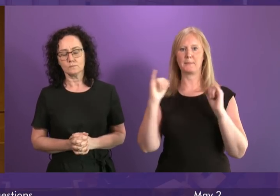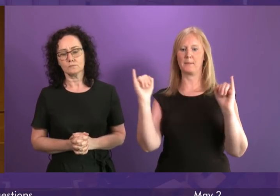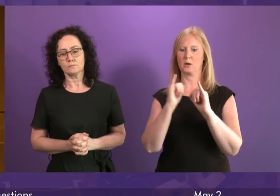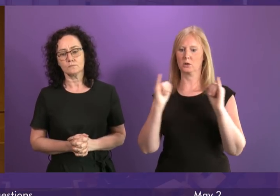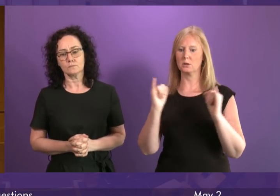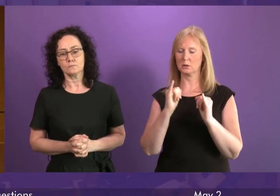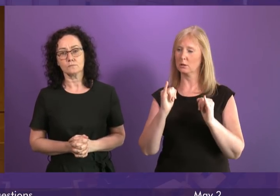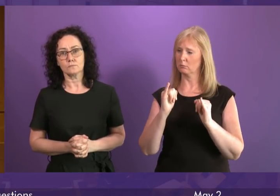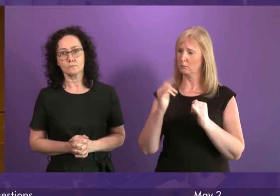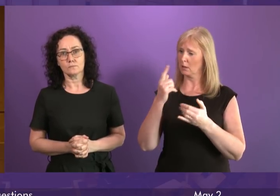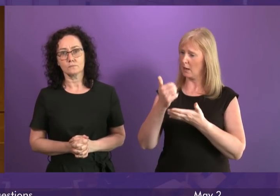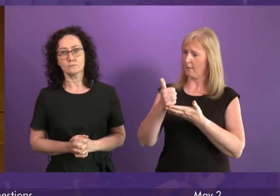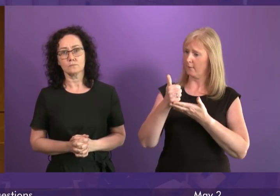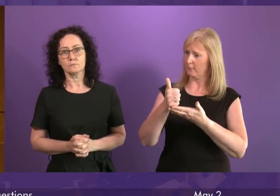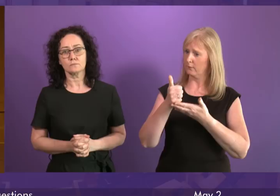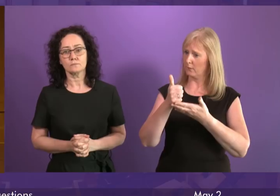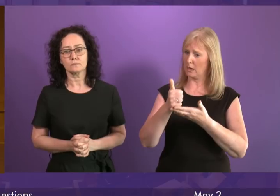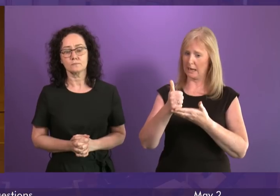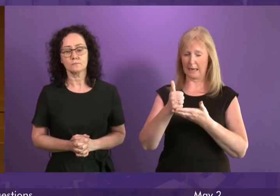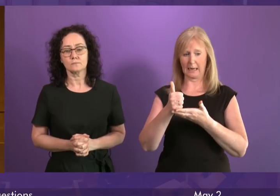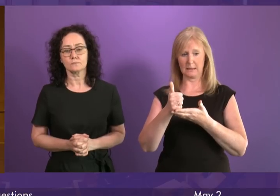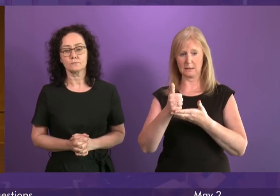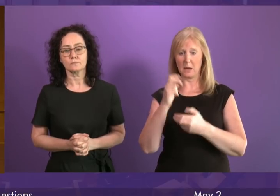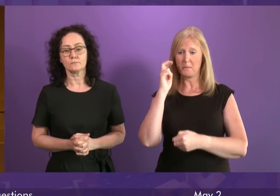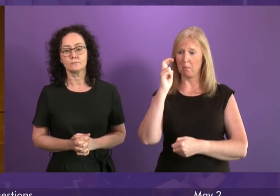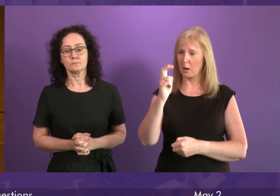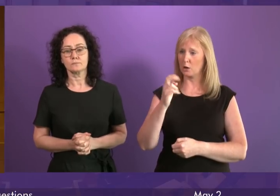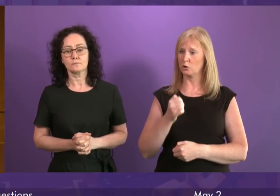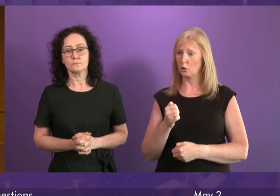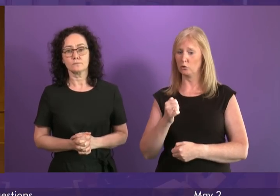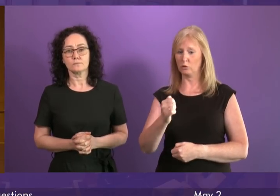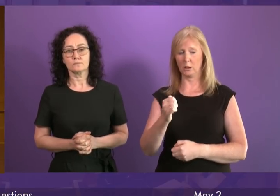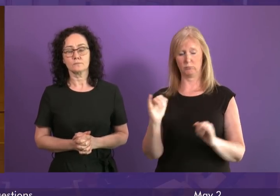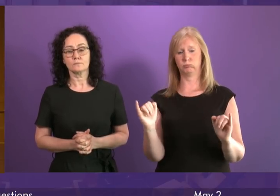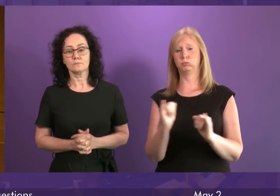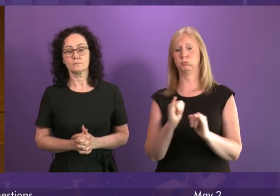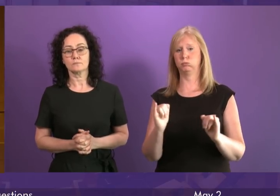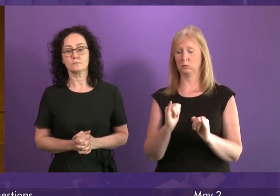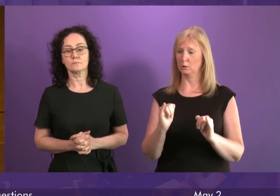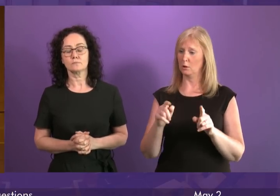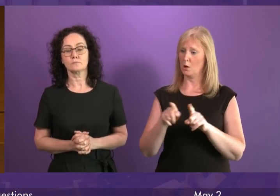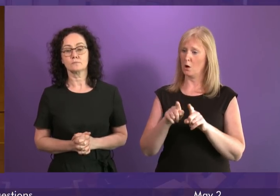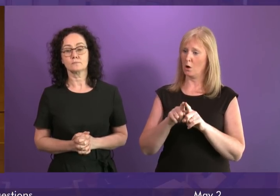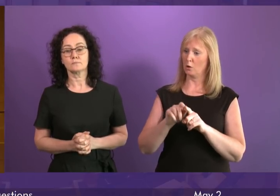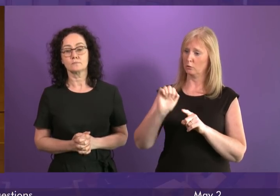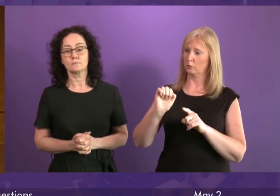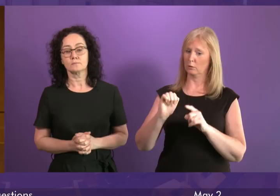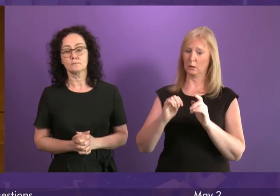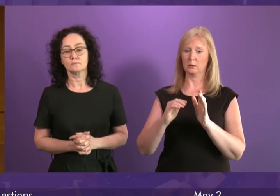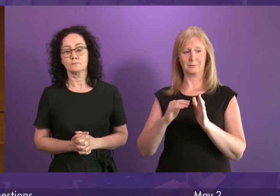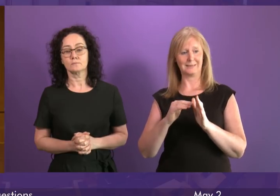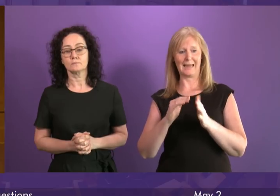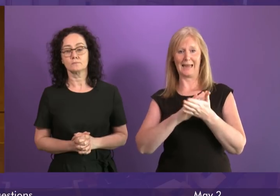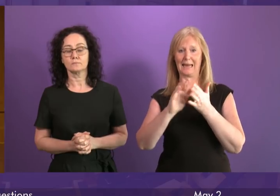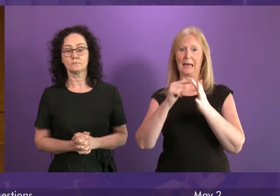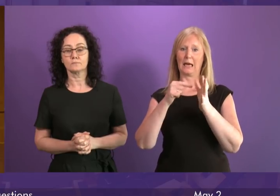the First Minister advise how appalling bus and train services and abstention by her MPs on Heathrow expansion